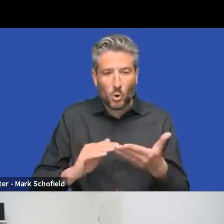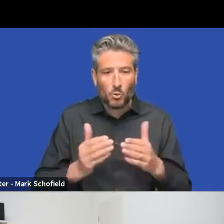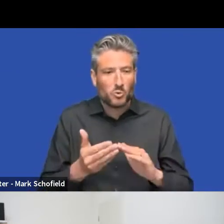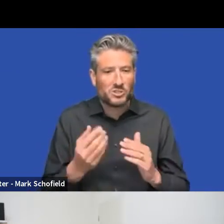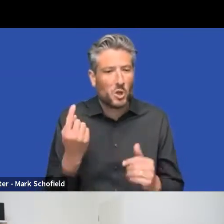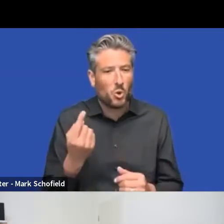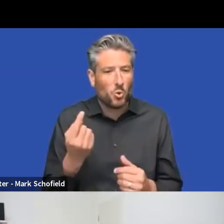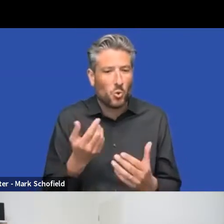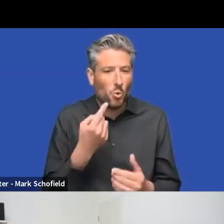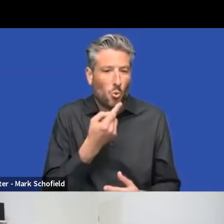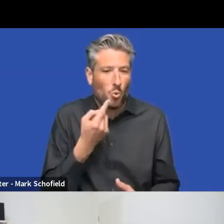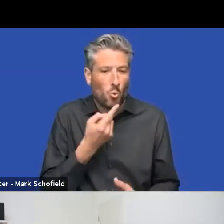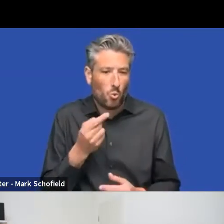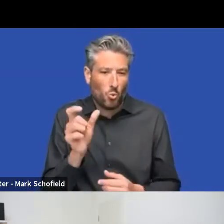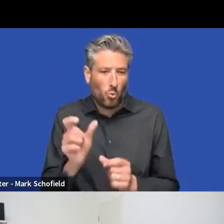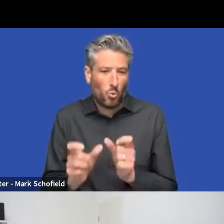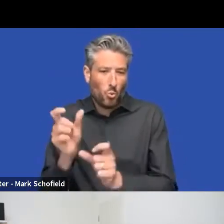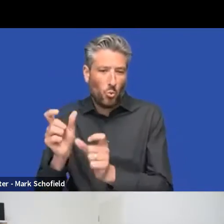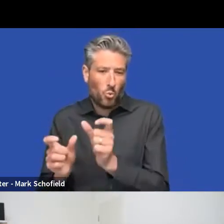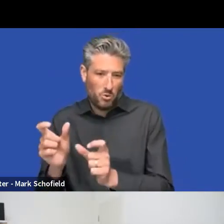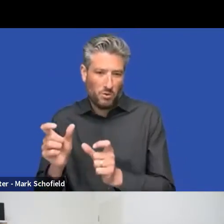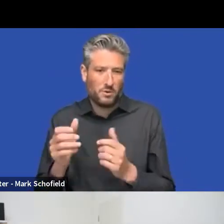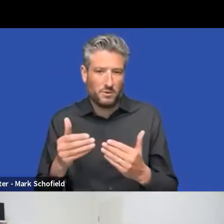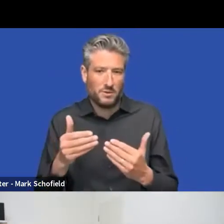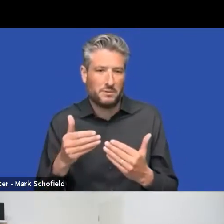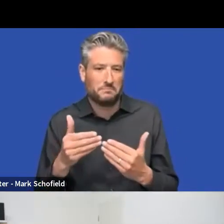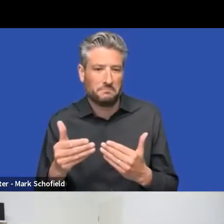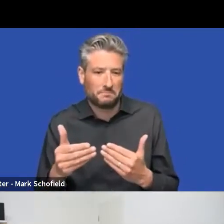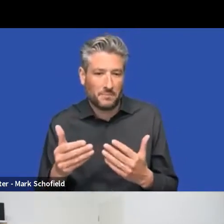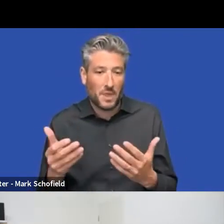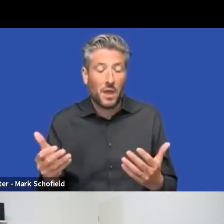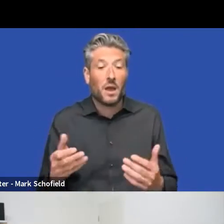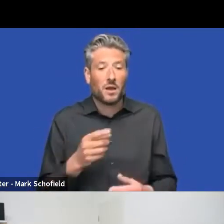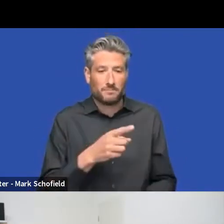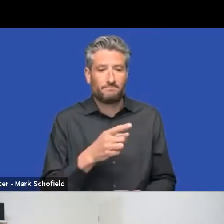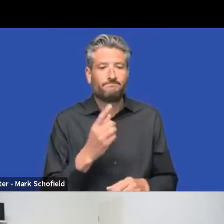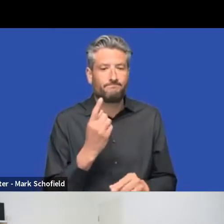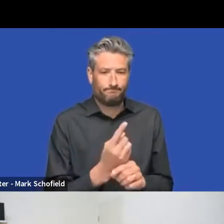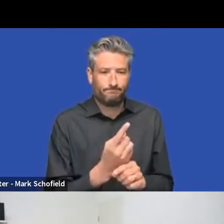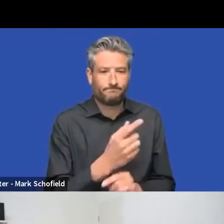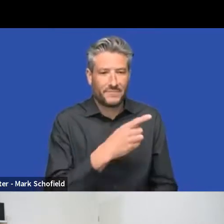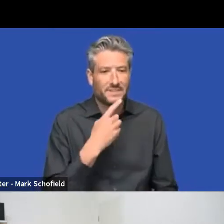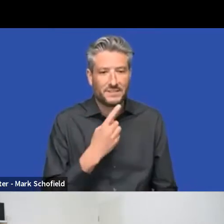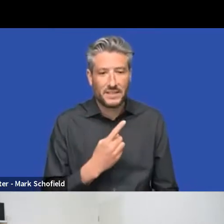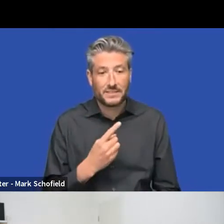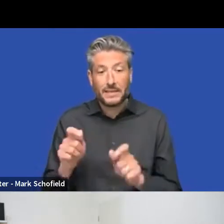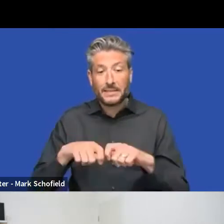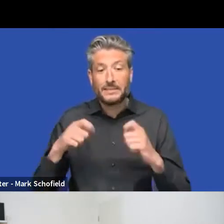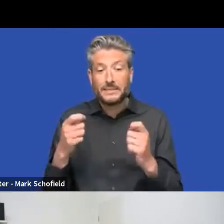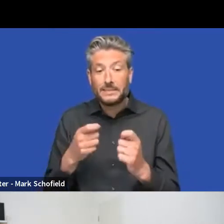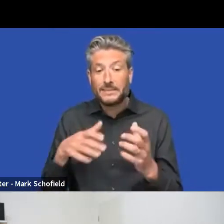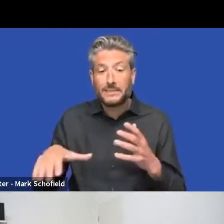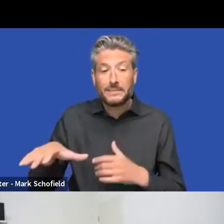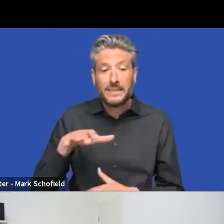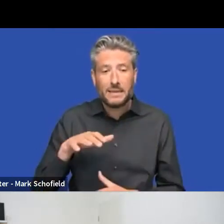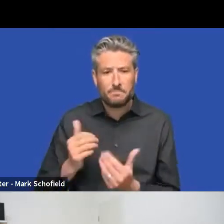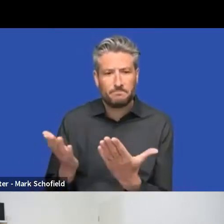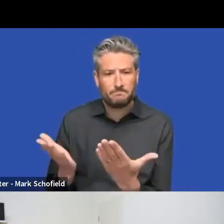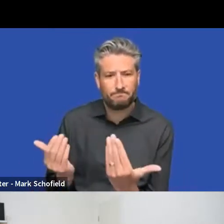and as, uh, as Philip said, it will be a team where we can share ideas and get feedback, uh, on the prototypes for, for the future